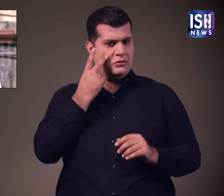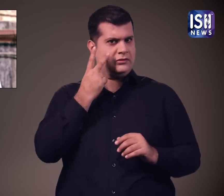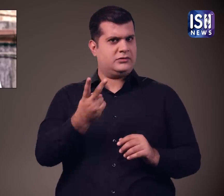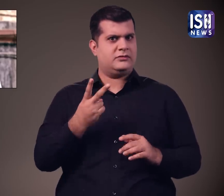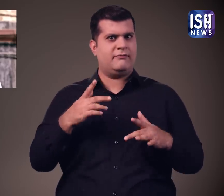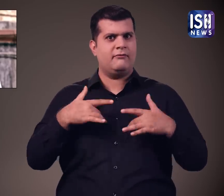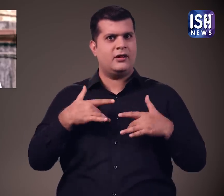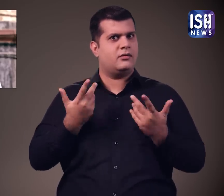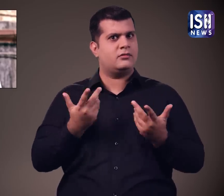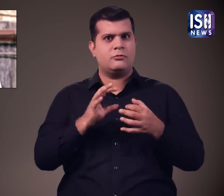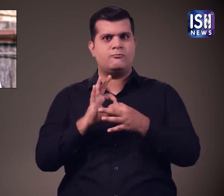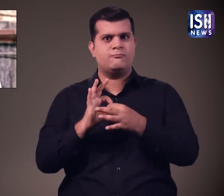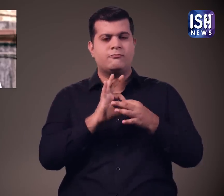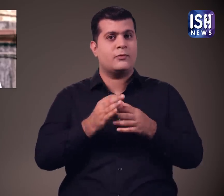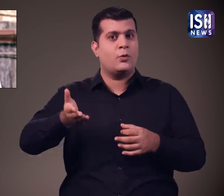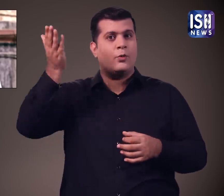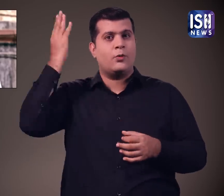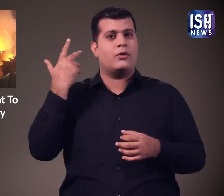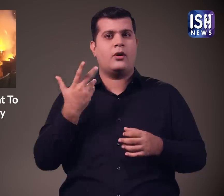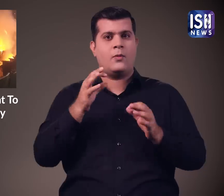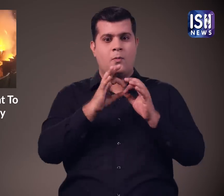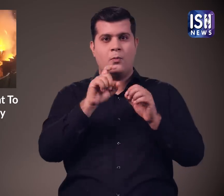Happy to see the camaraderie between the North and the South.